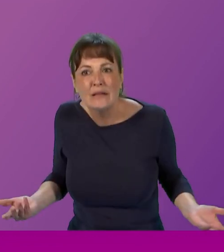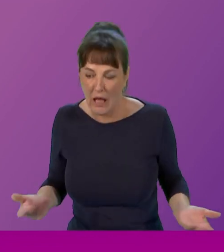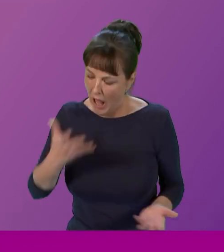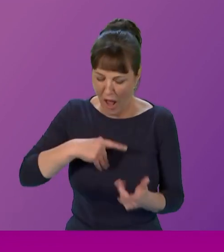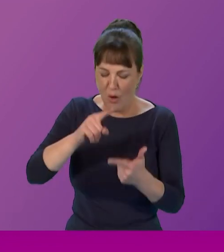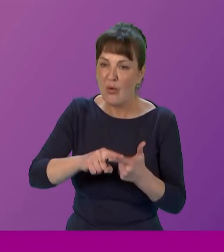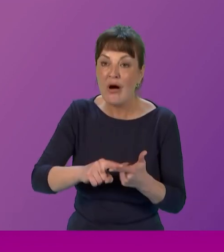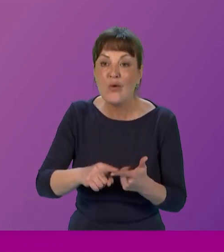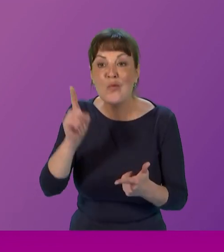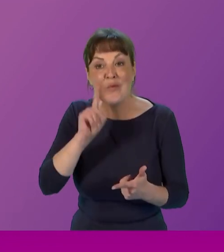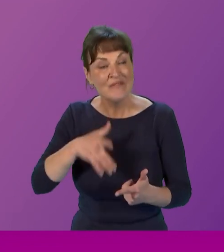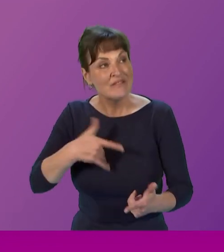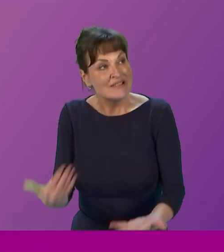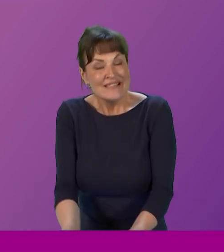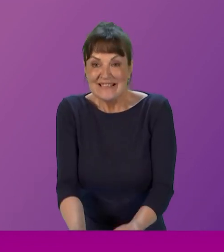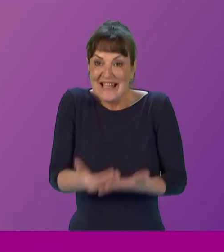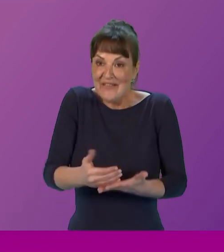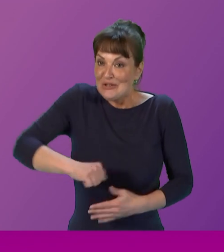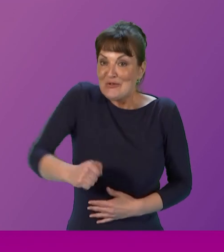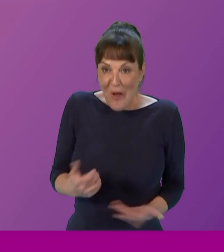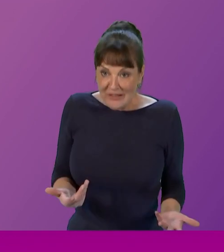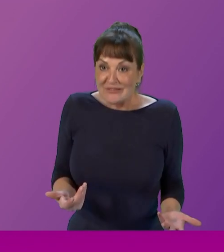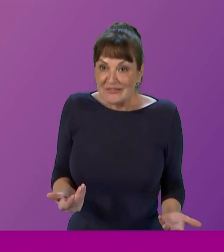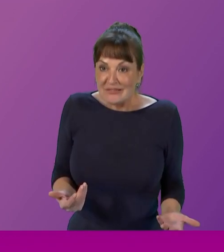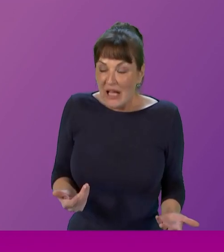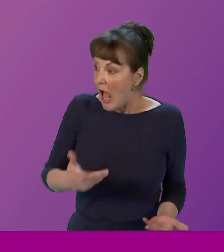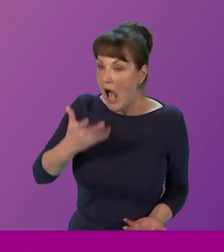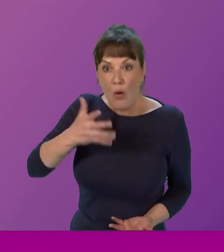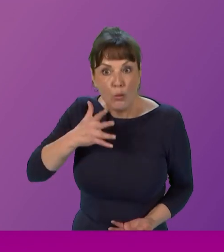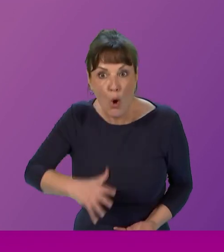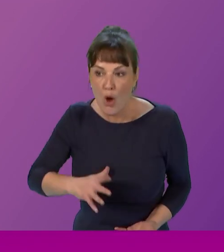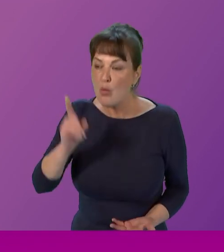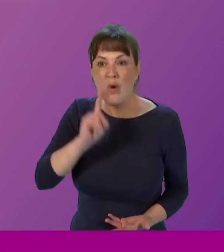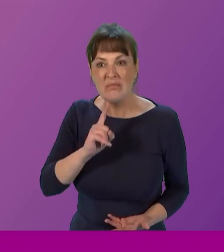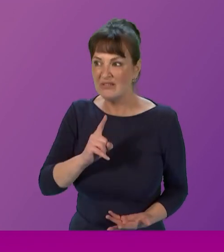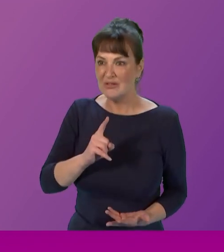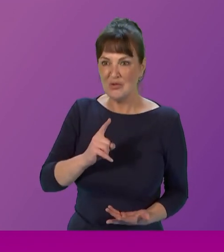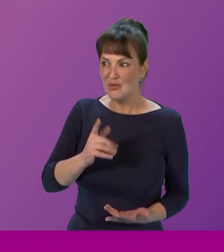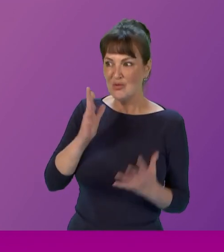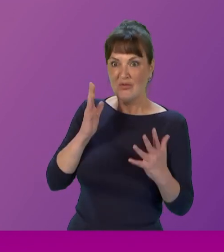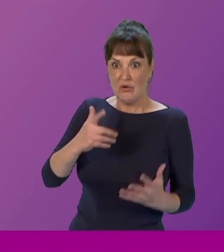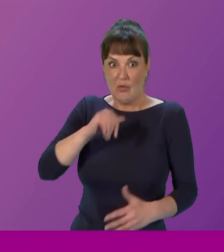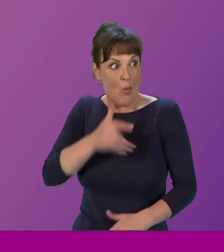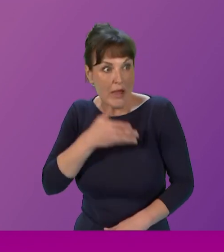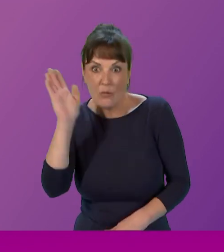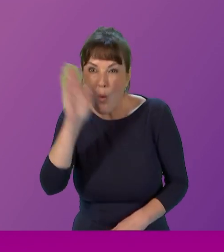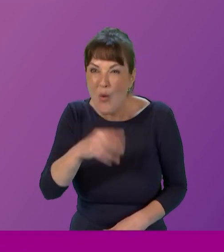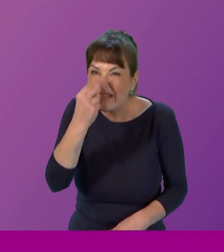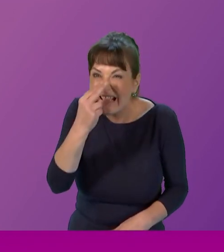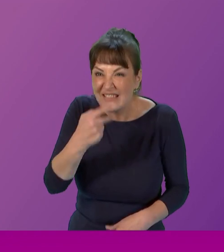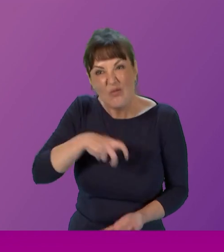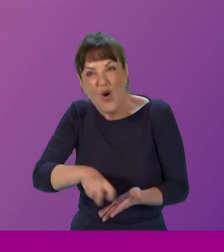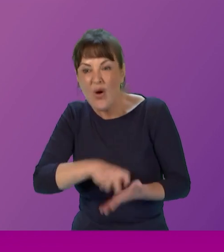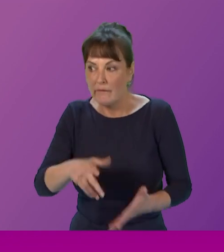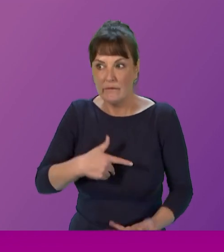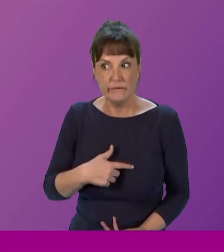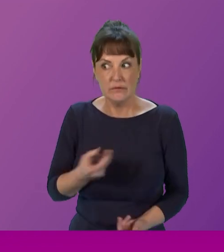my hope is that women don't continue to be more likely to face harassment and abuse that they don't feel scared when walking home alone and don't think